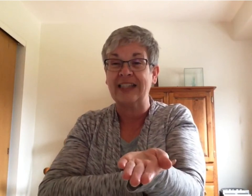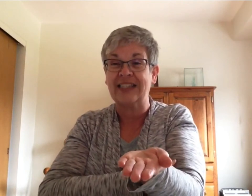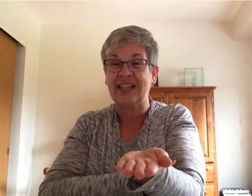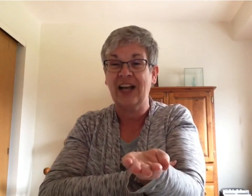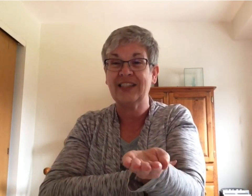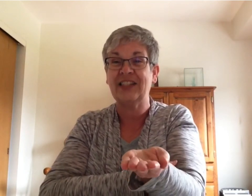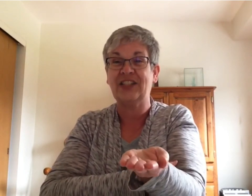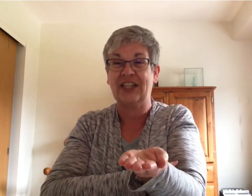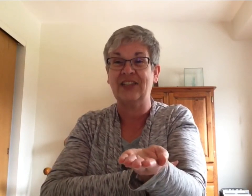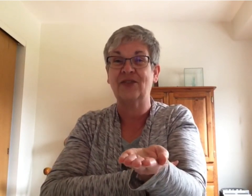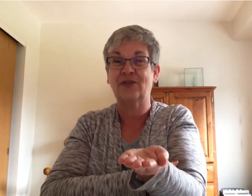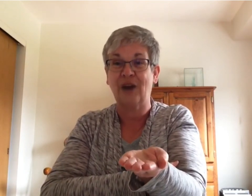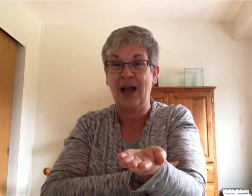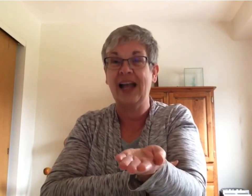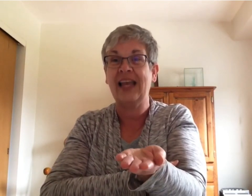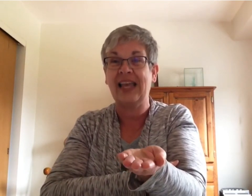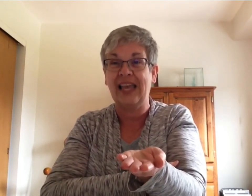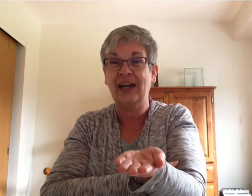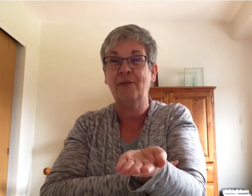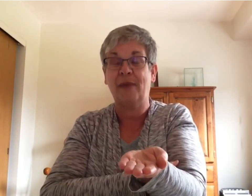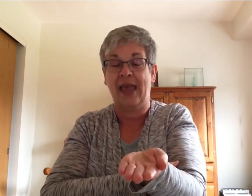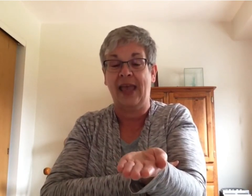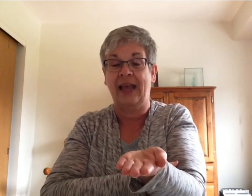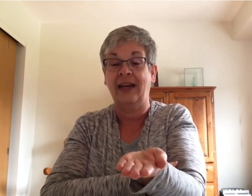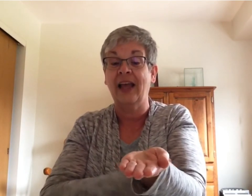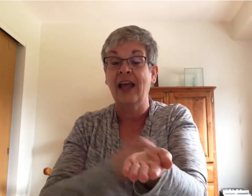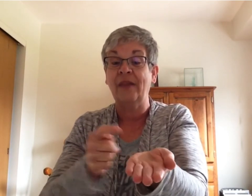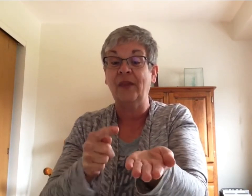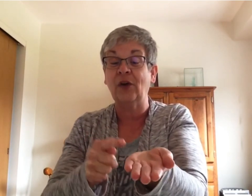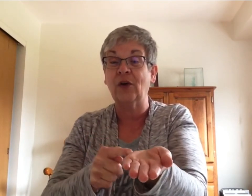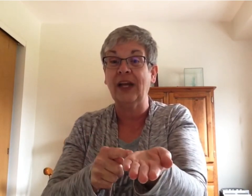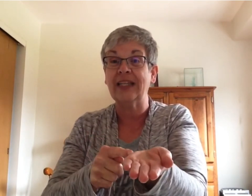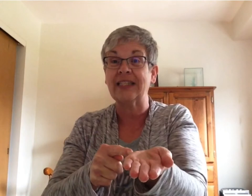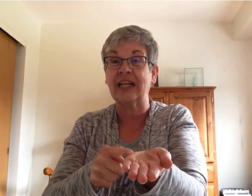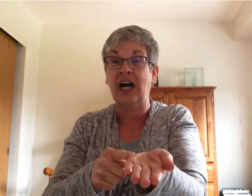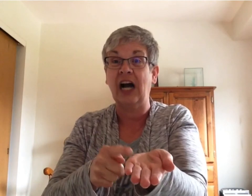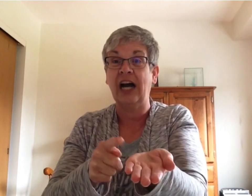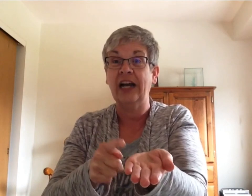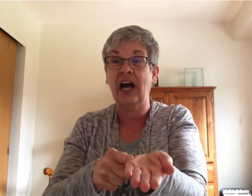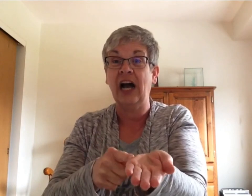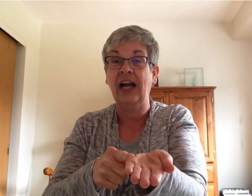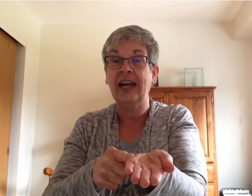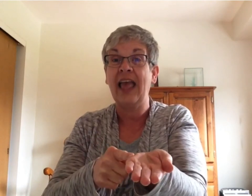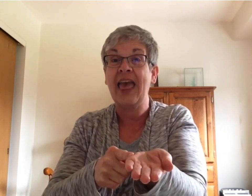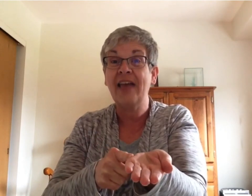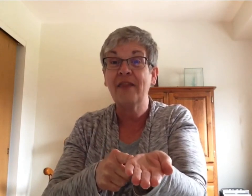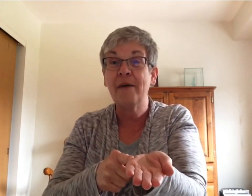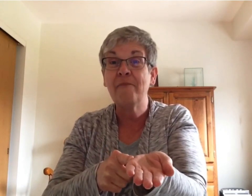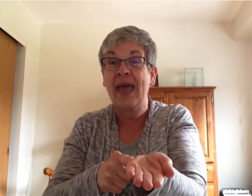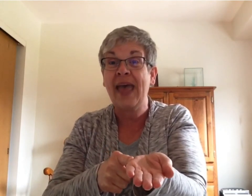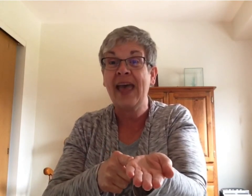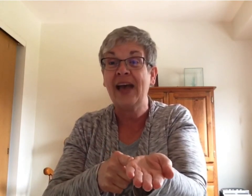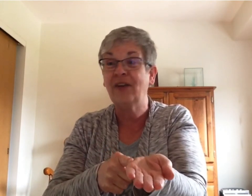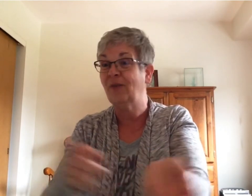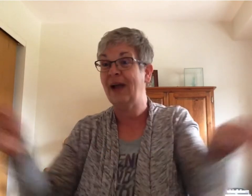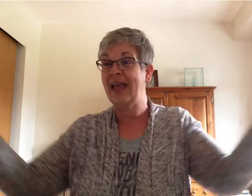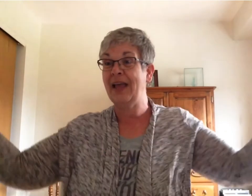sausages frying in a pan. The grease got hot and the pan went